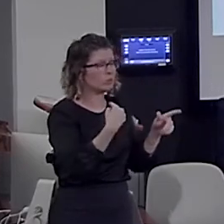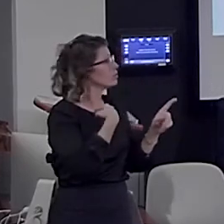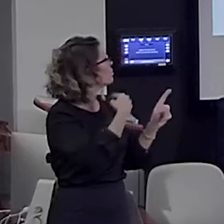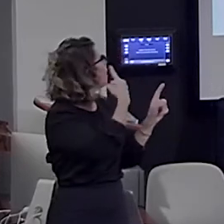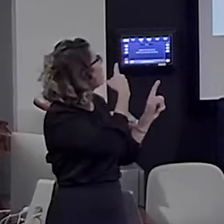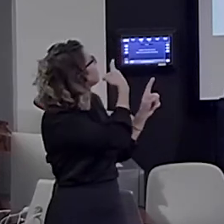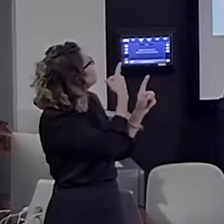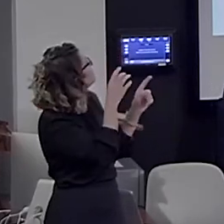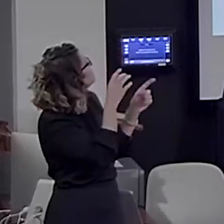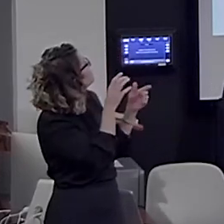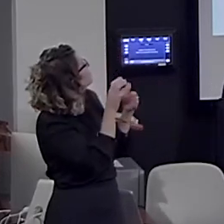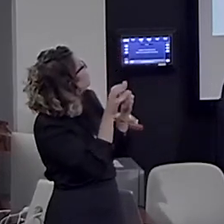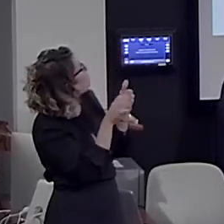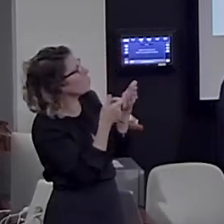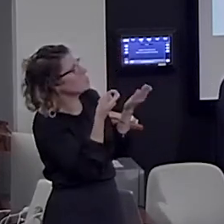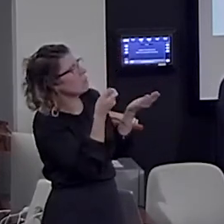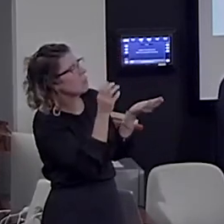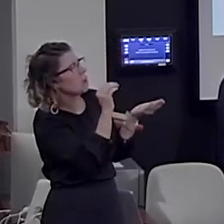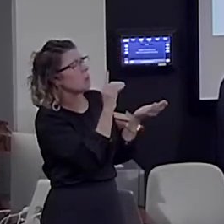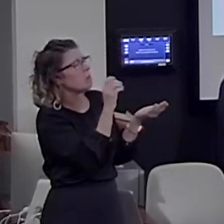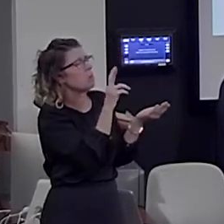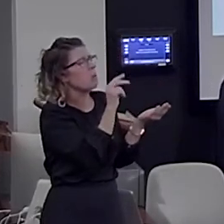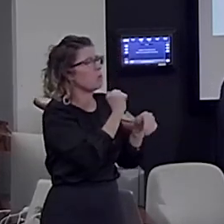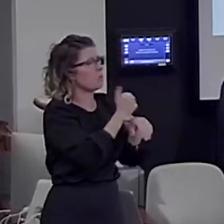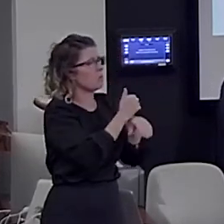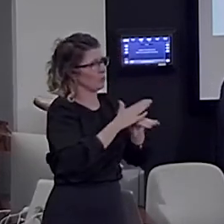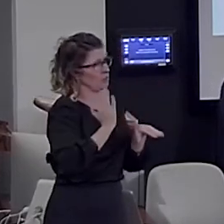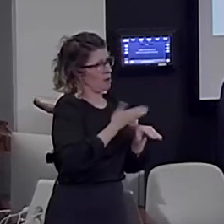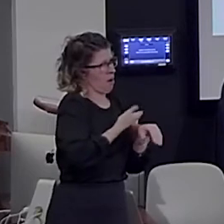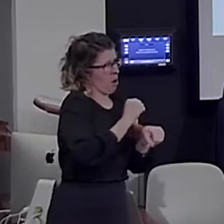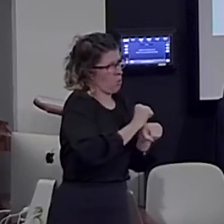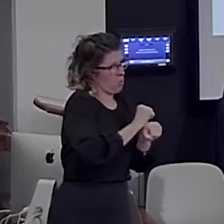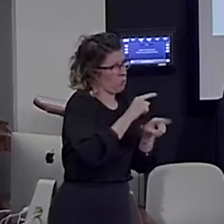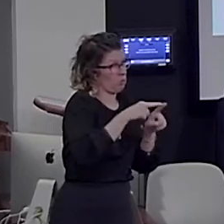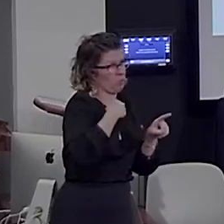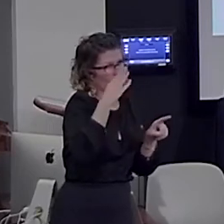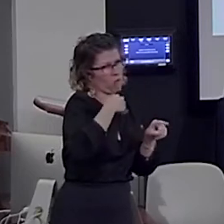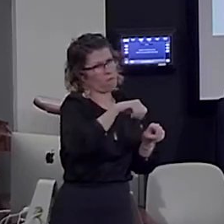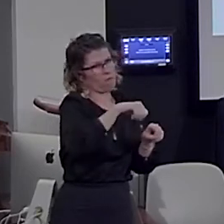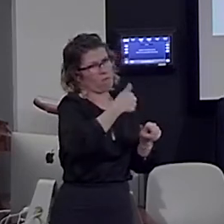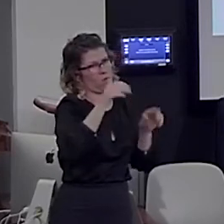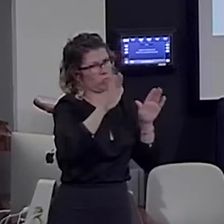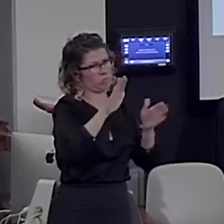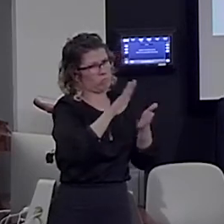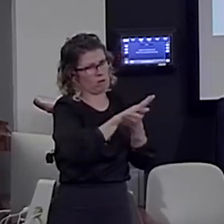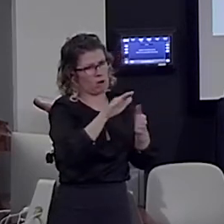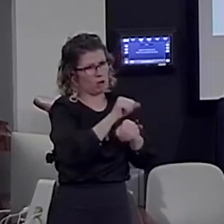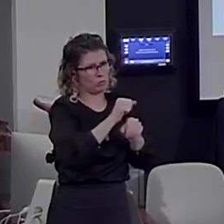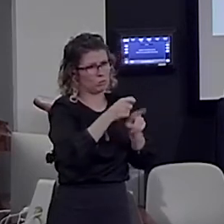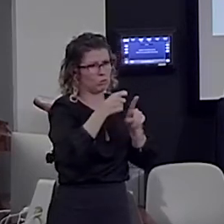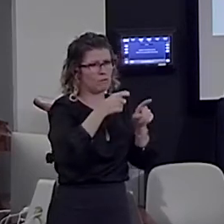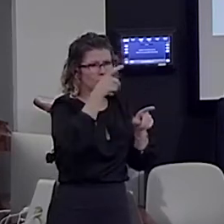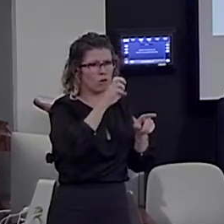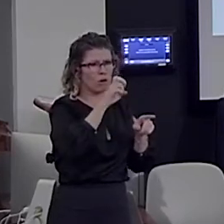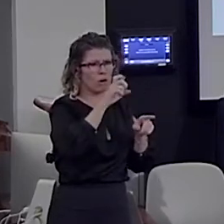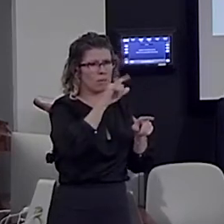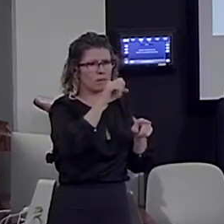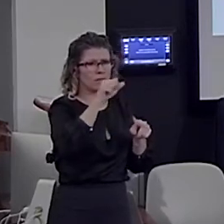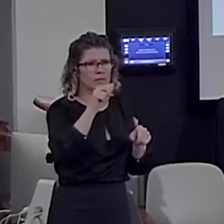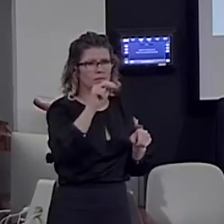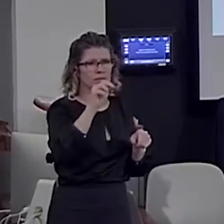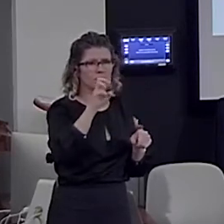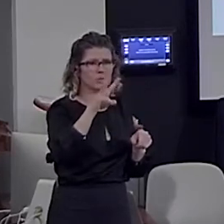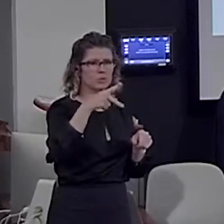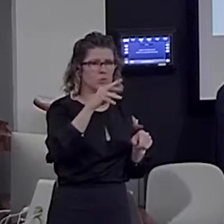But, I think there are many other studies out there, including this very nice work, for instance, by Elisa Newport and Daphne Bavellier, where they show very